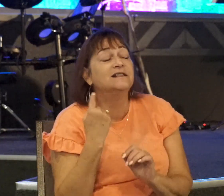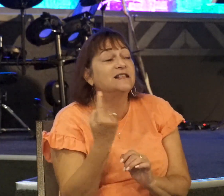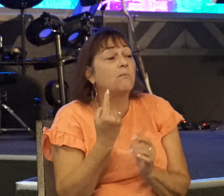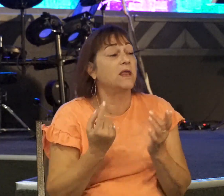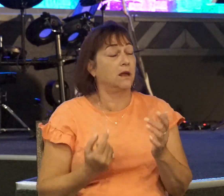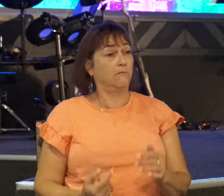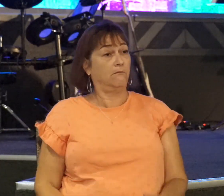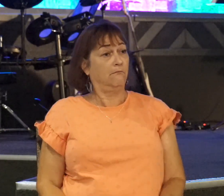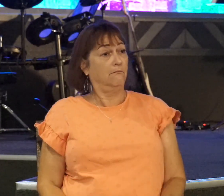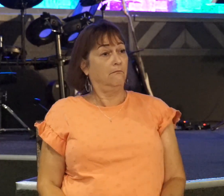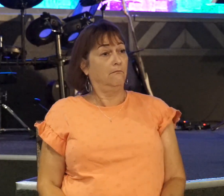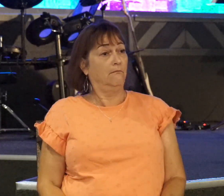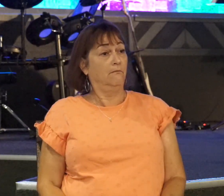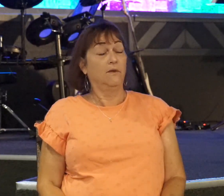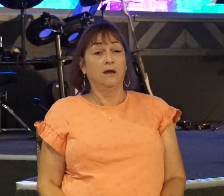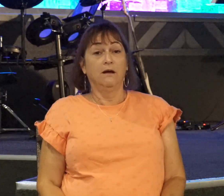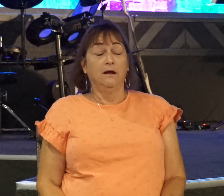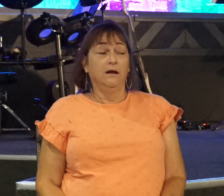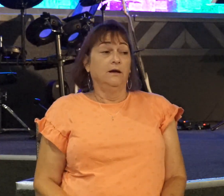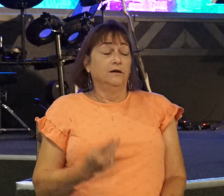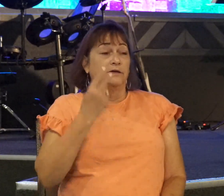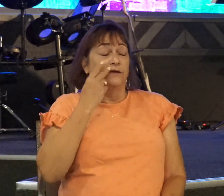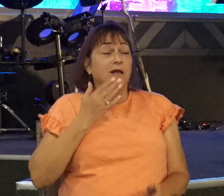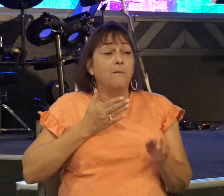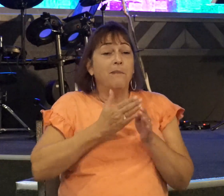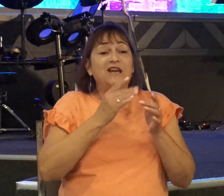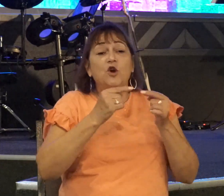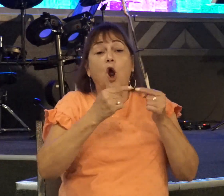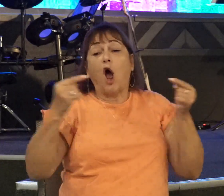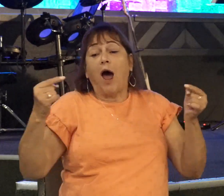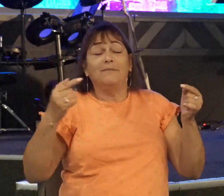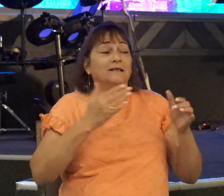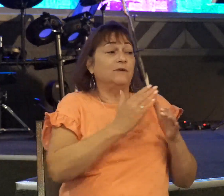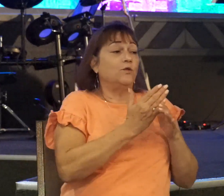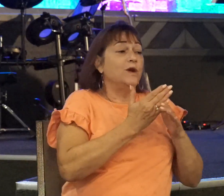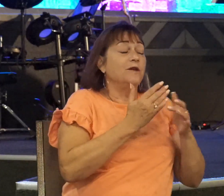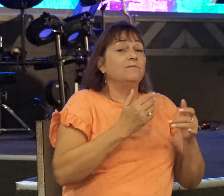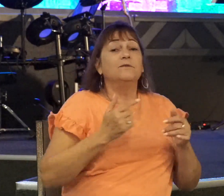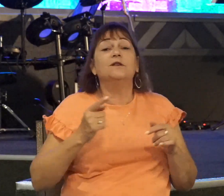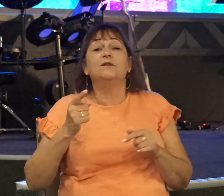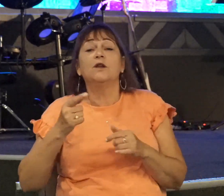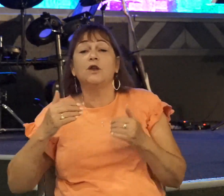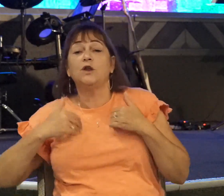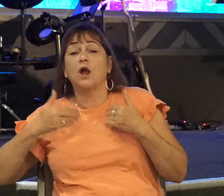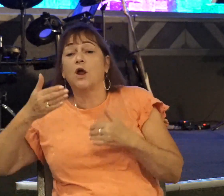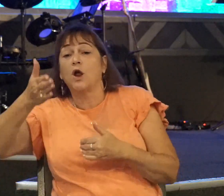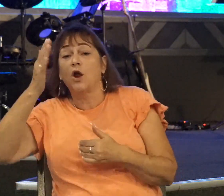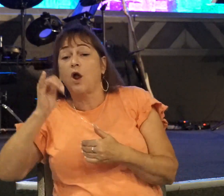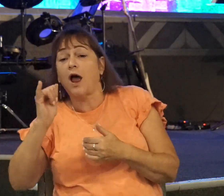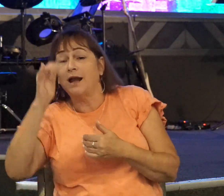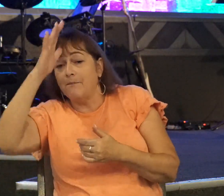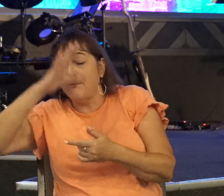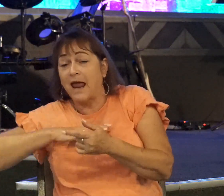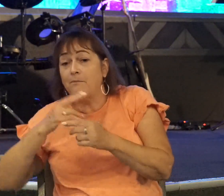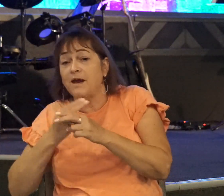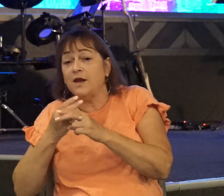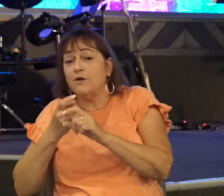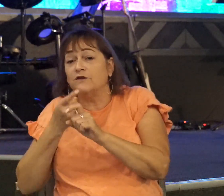And so you see just some major opposites between this young godly man being used by the Lord and this old worldly